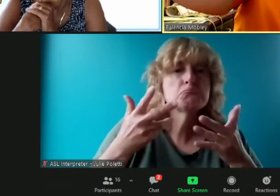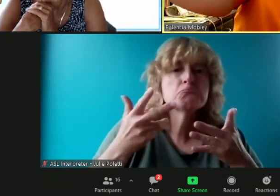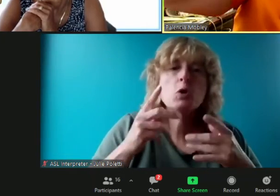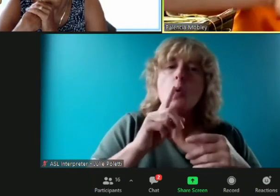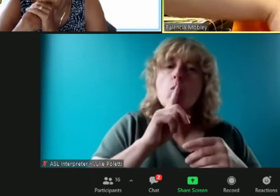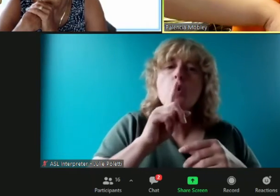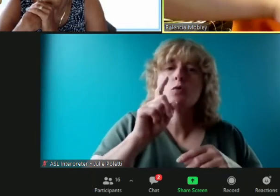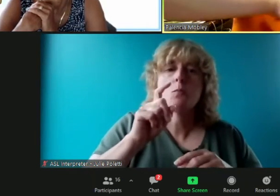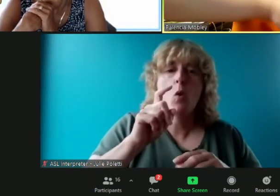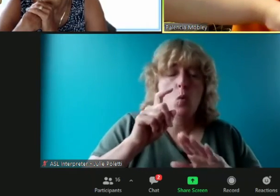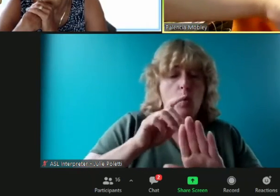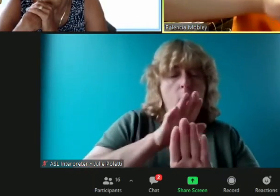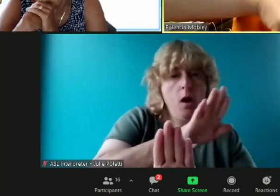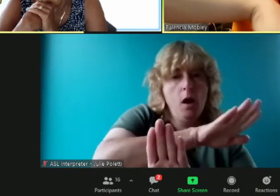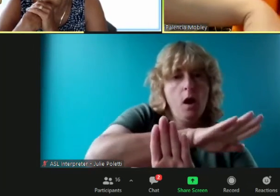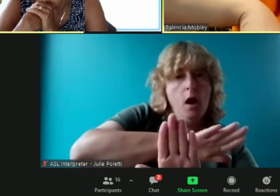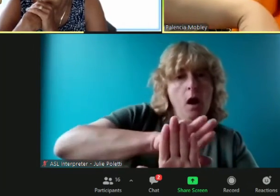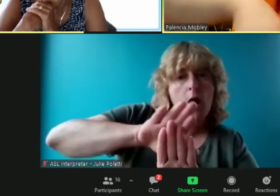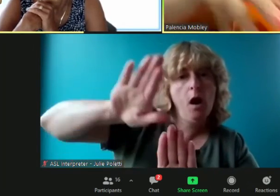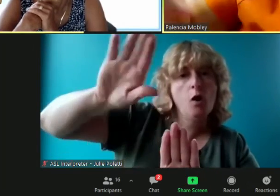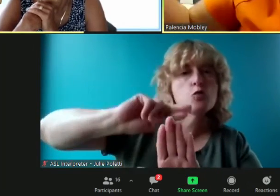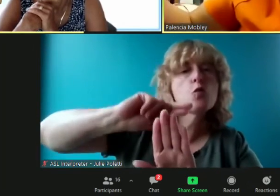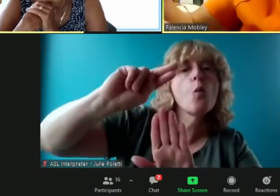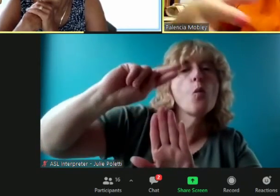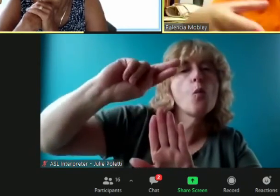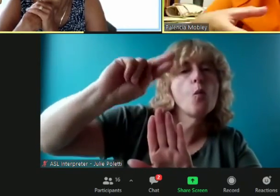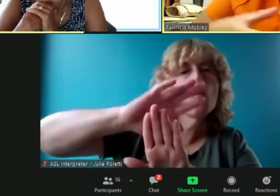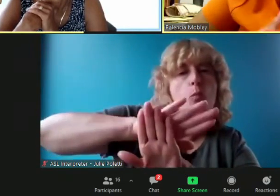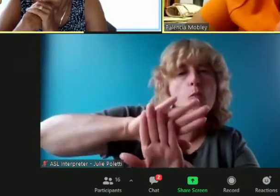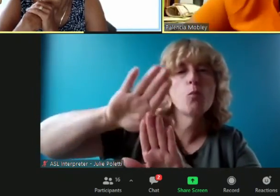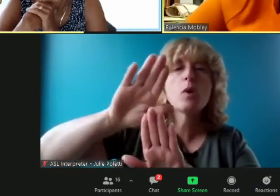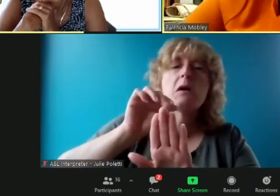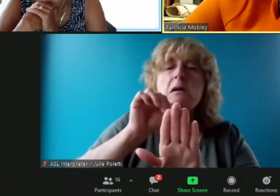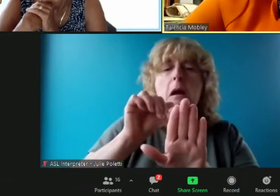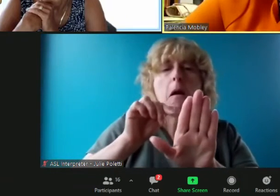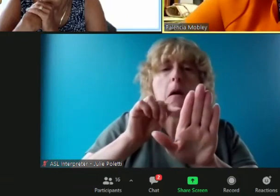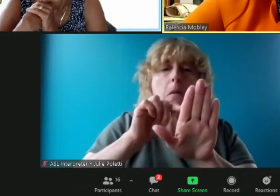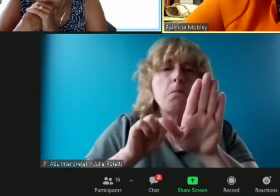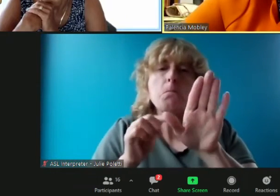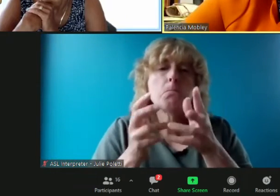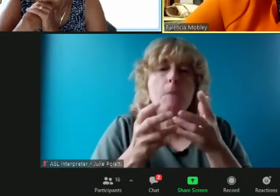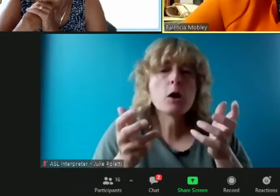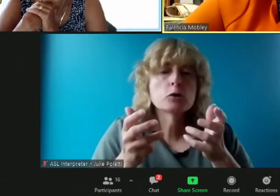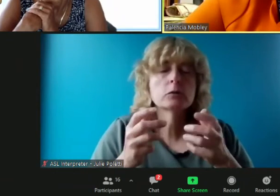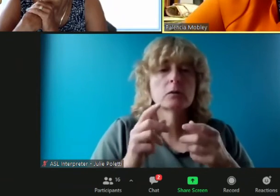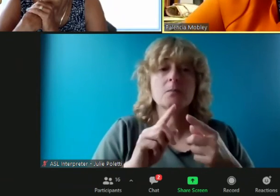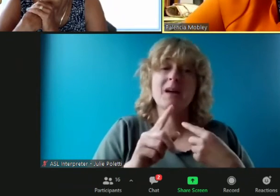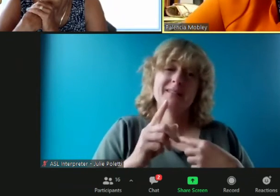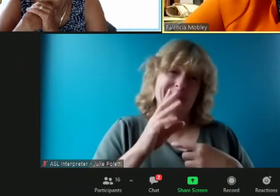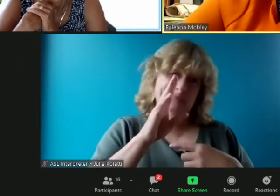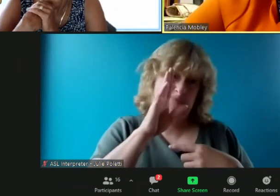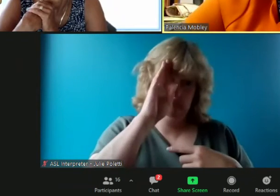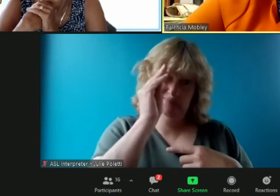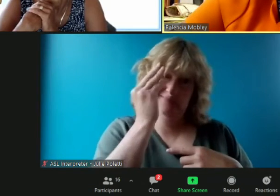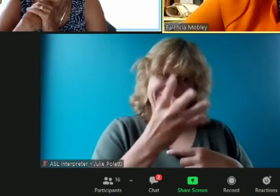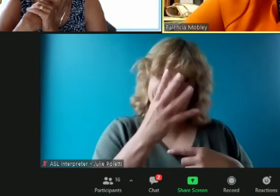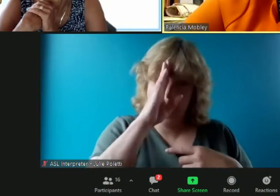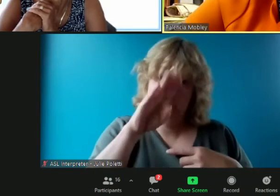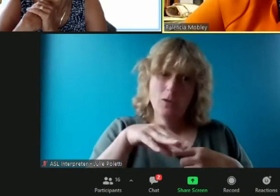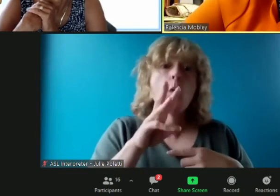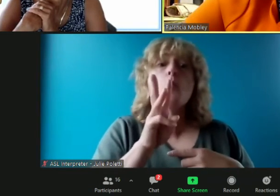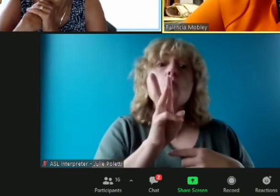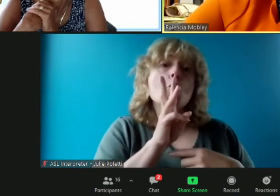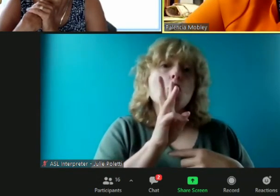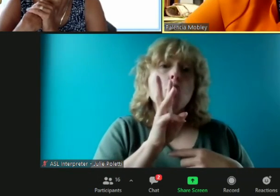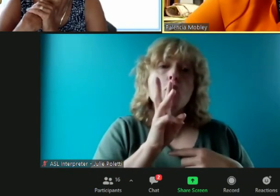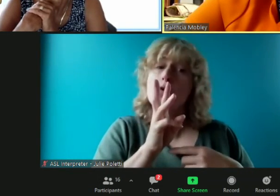to the north not saying it would have impacted us some kind of way because it's all connected water doesn't know boundaries particularly storm water right